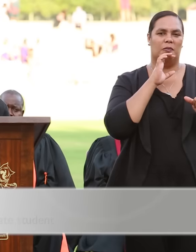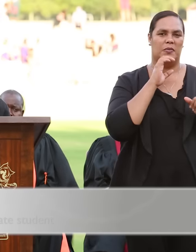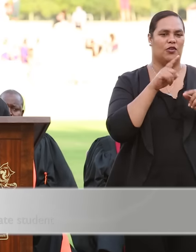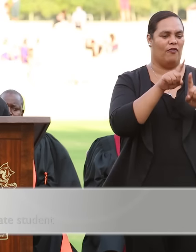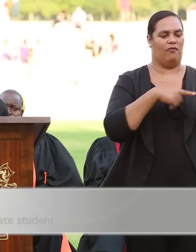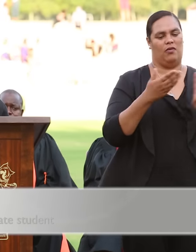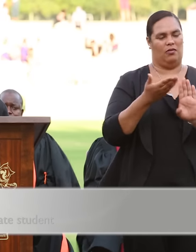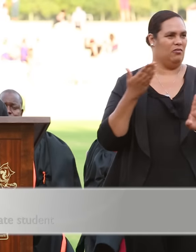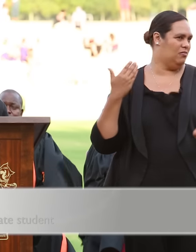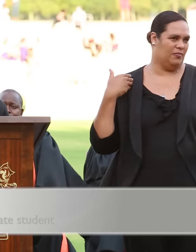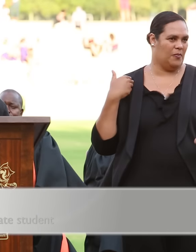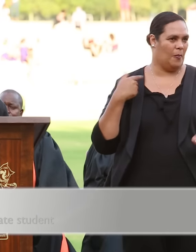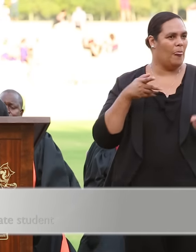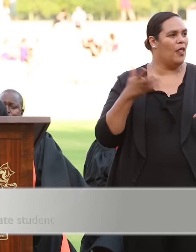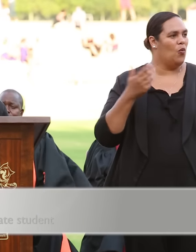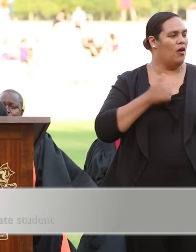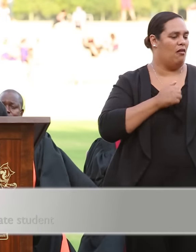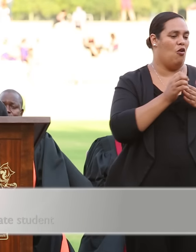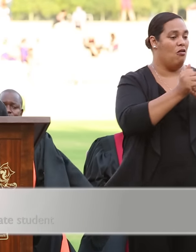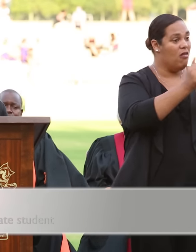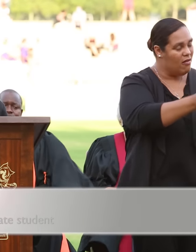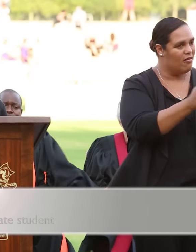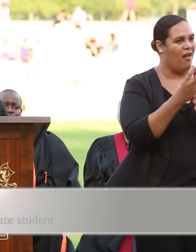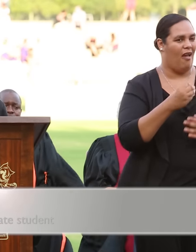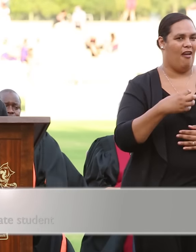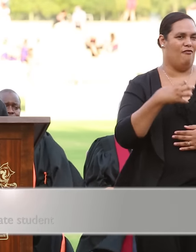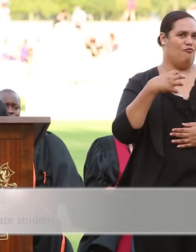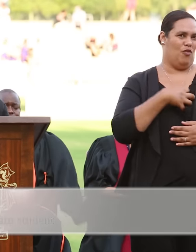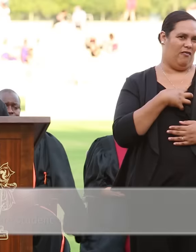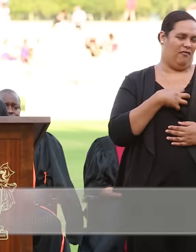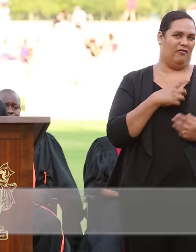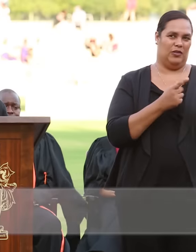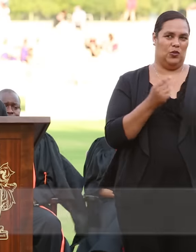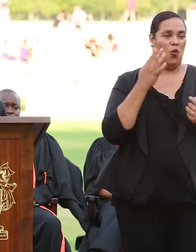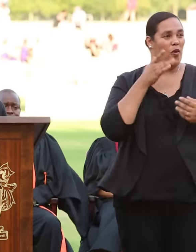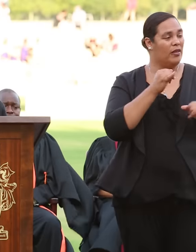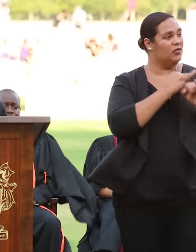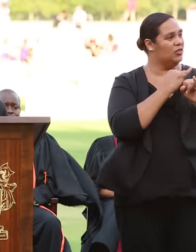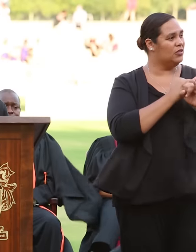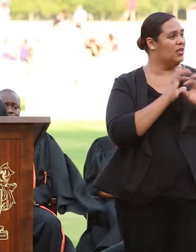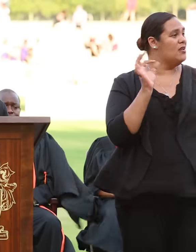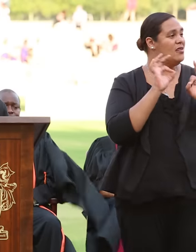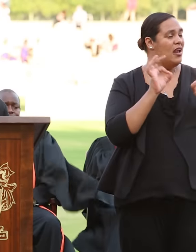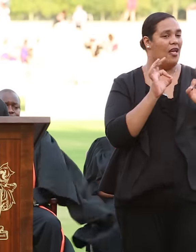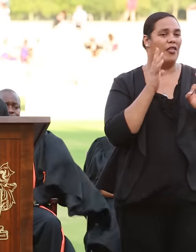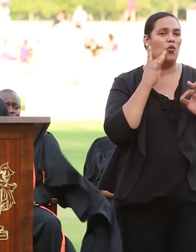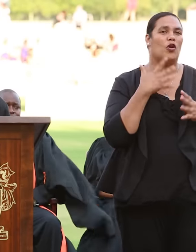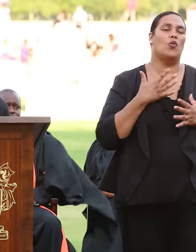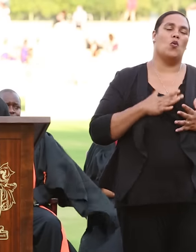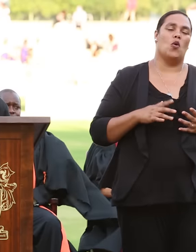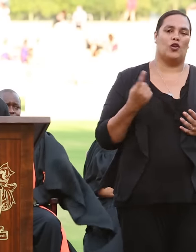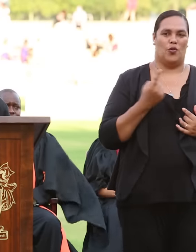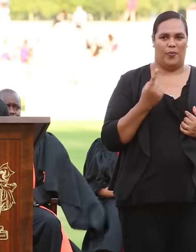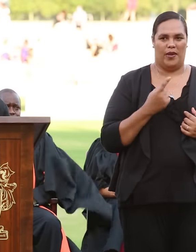past. This is where our leaders are being bred. And while this institution is nowhere near where we yearn for it to be